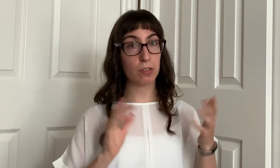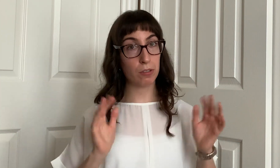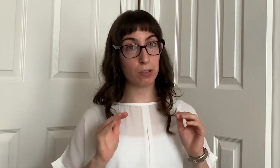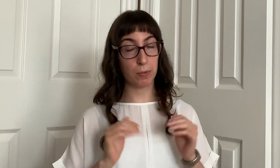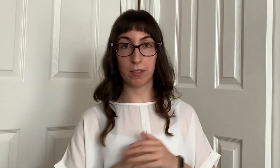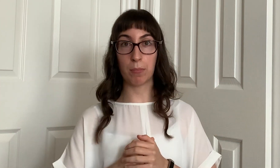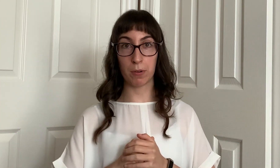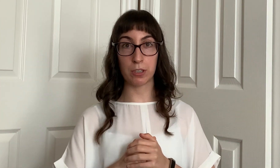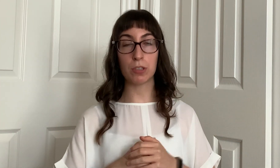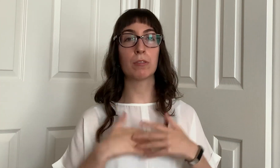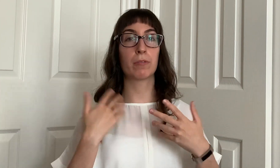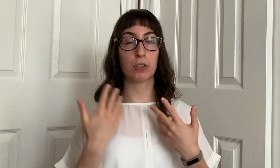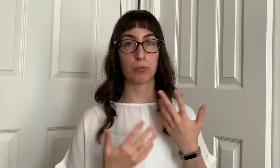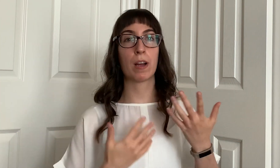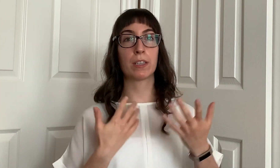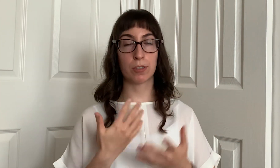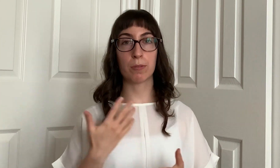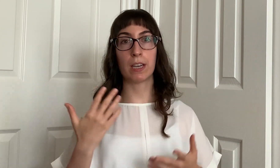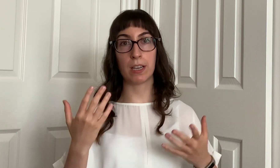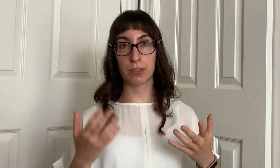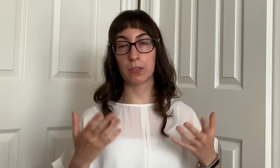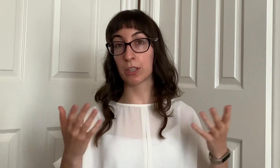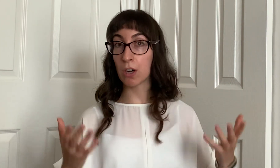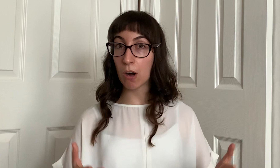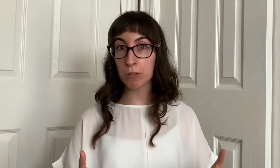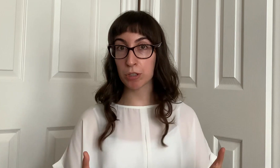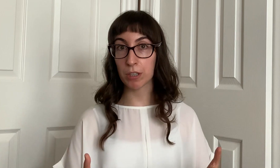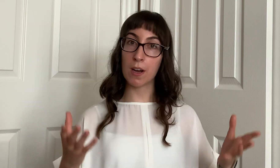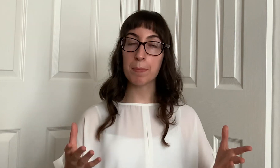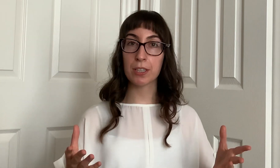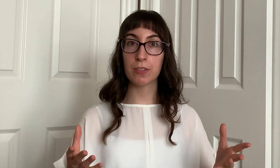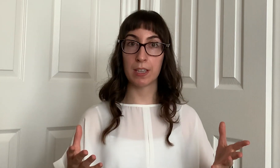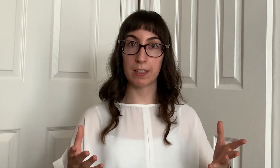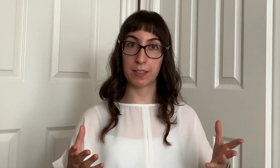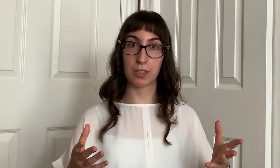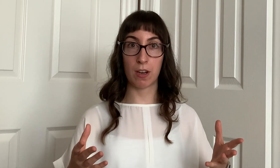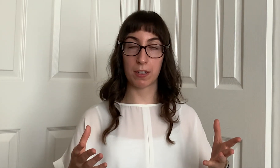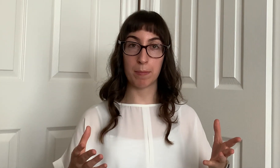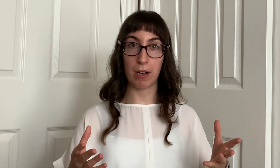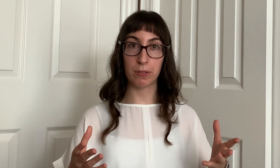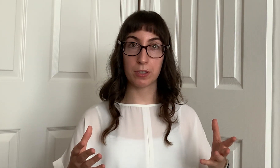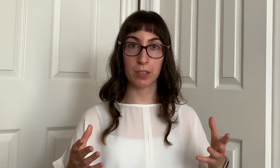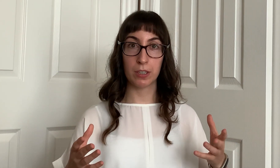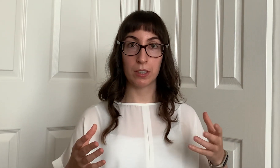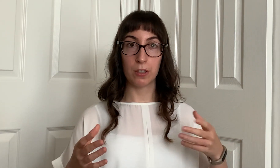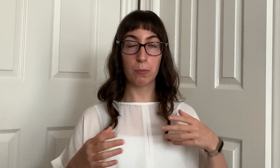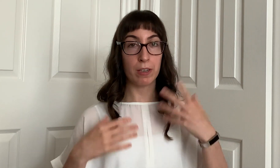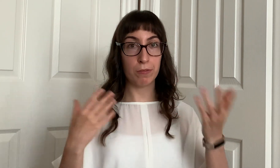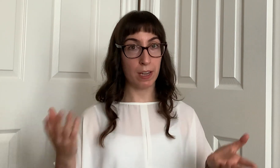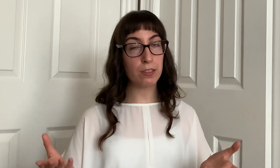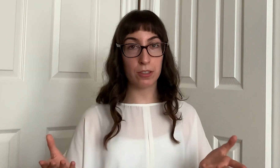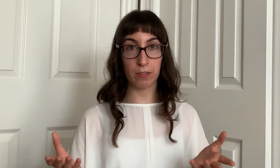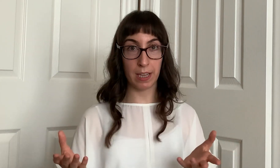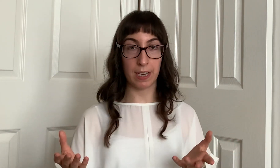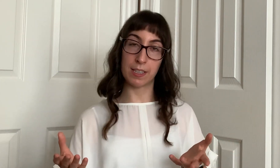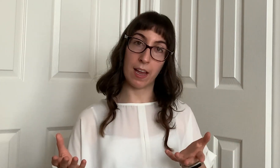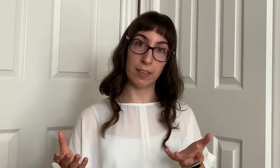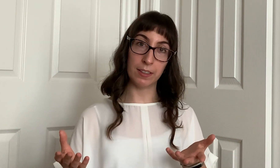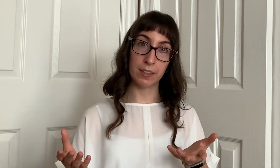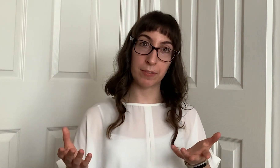are super important too if you're trying to create a certain culture what topics do they like to talk about what events do they attend